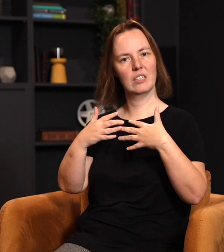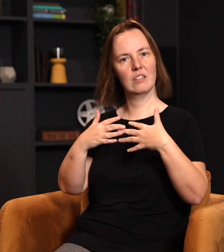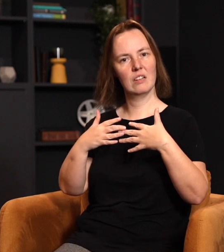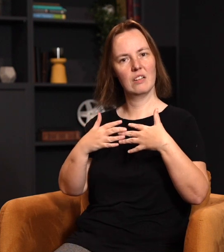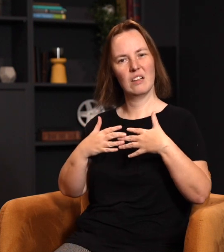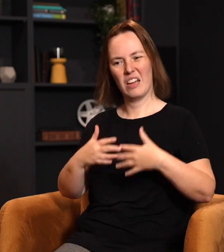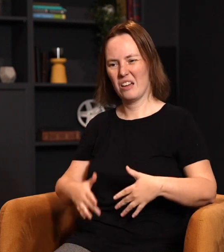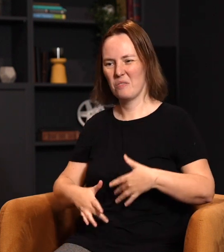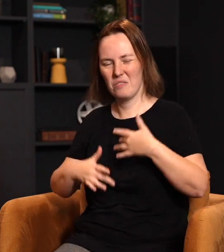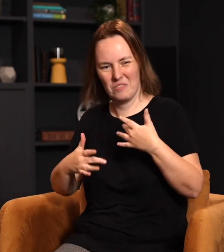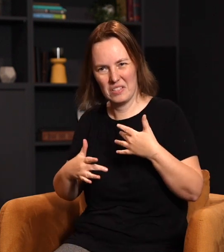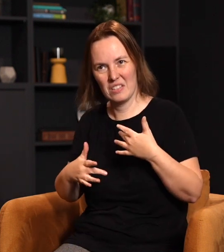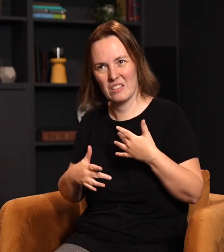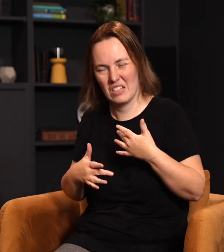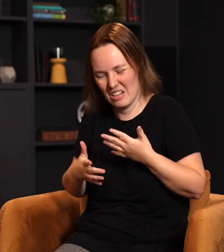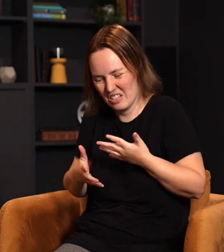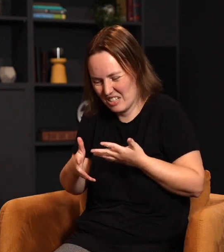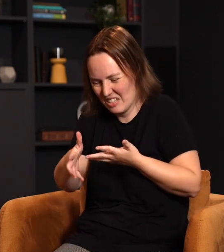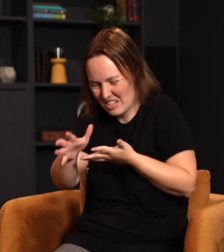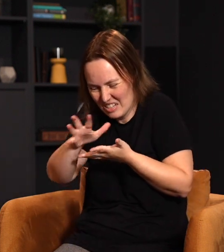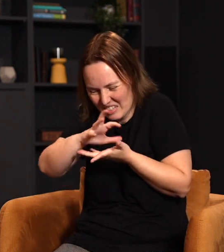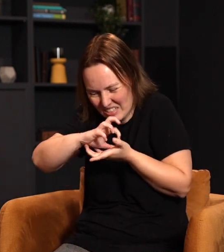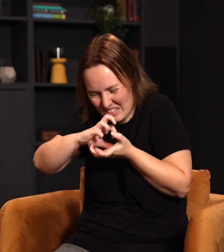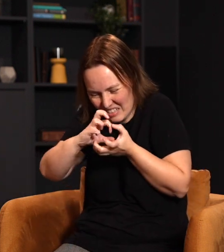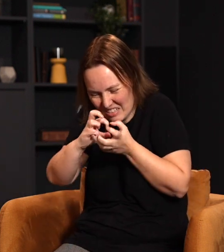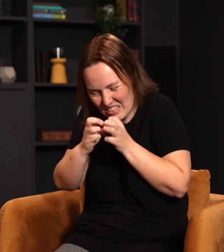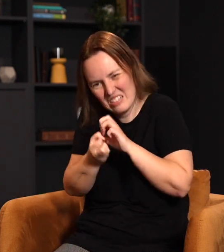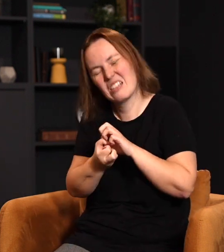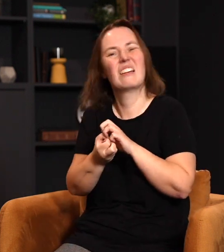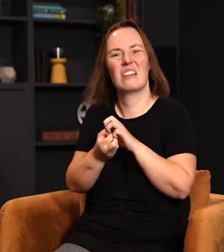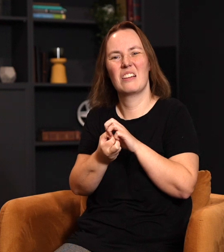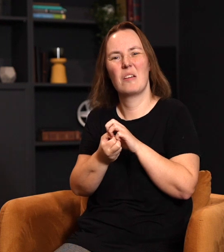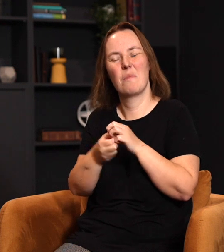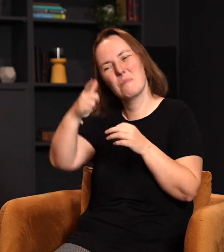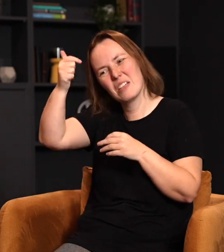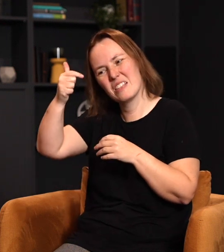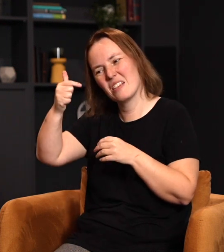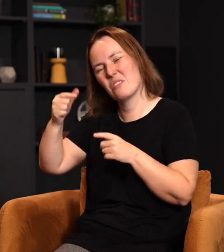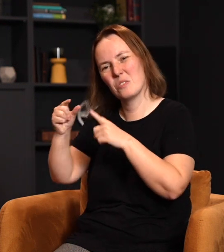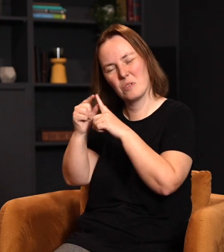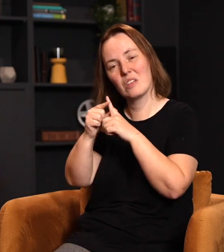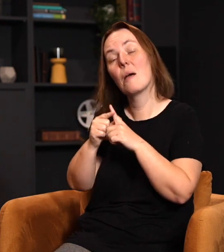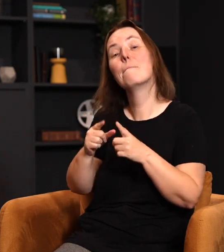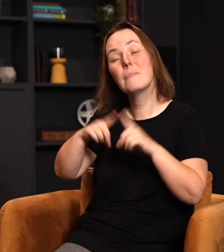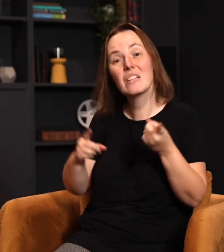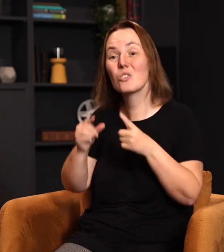else. And we just kind of feel dirty. There's this withering effect to those kind of words. And yet there are words that we can speak that actually